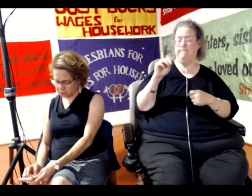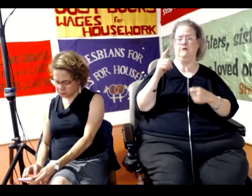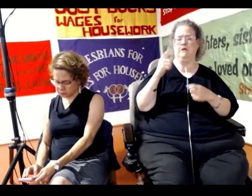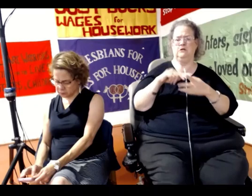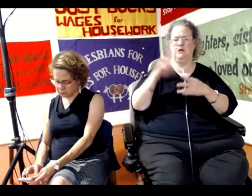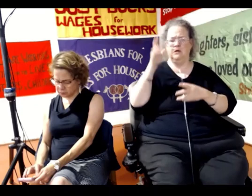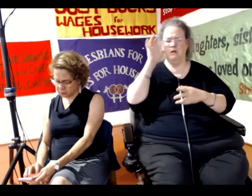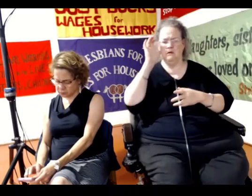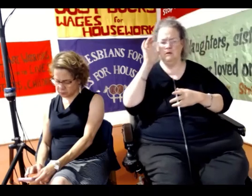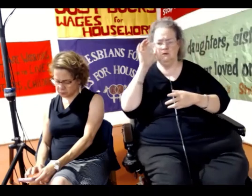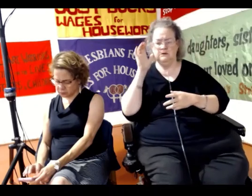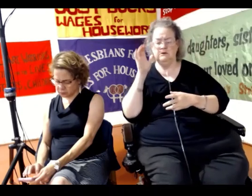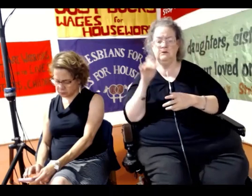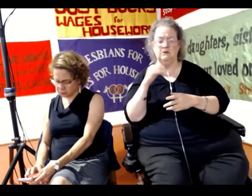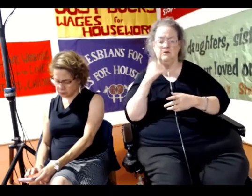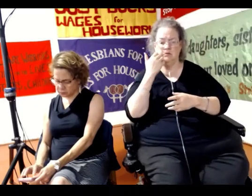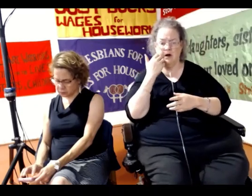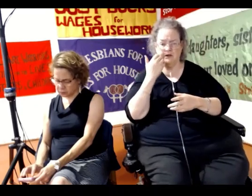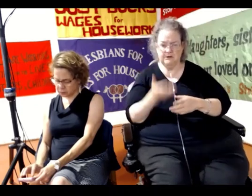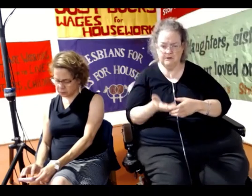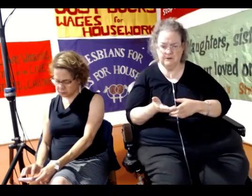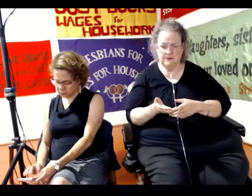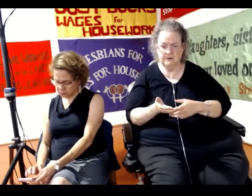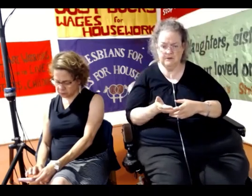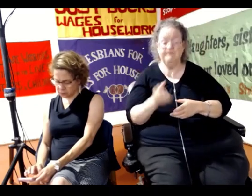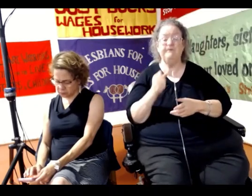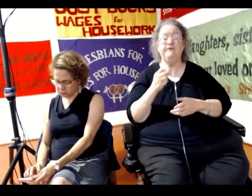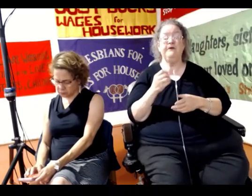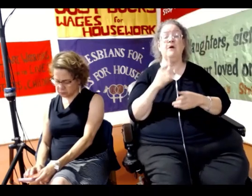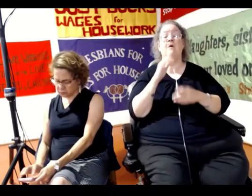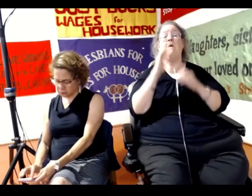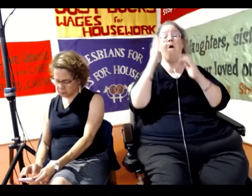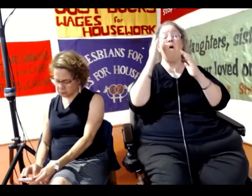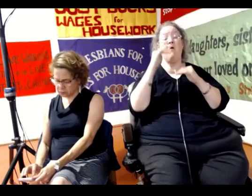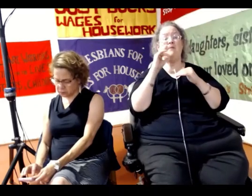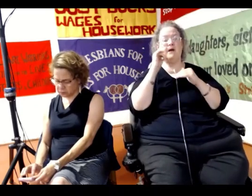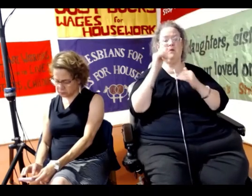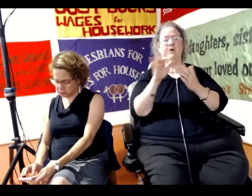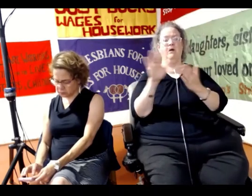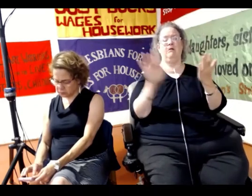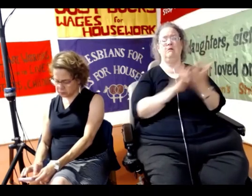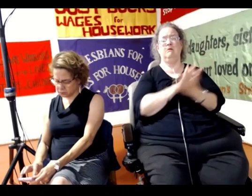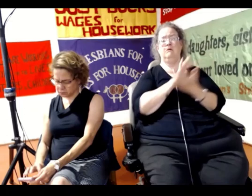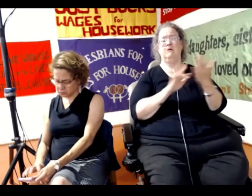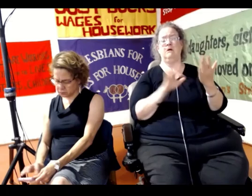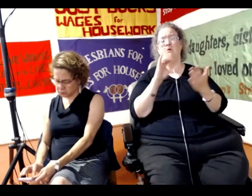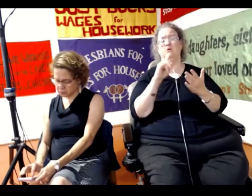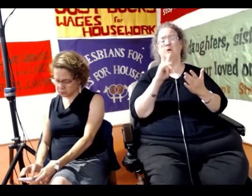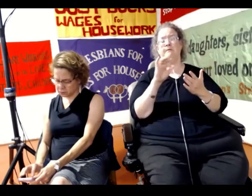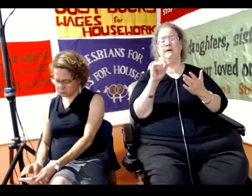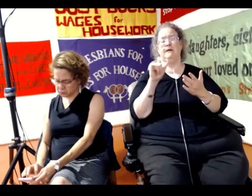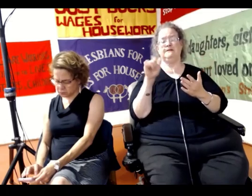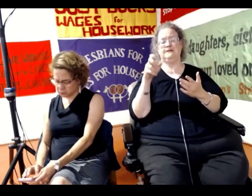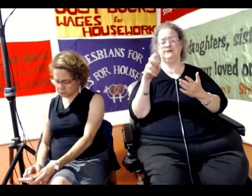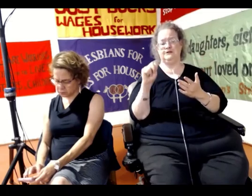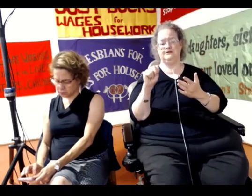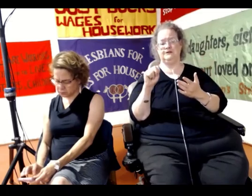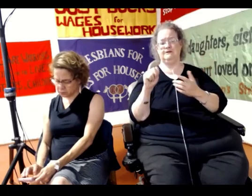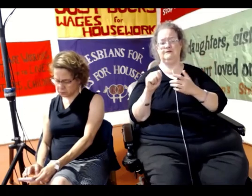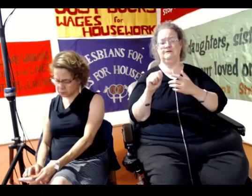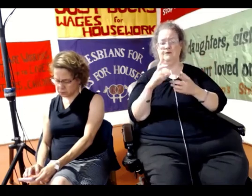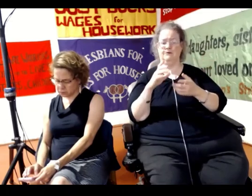In the US, there's been a wave of decriminalization, and we hope that it's unstoppable. The